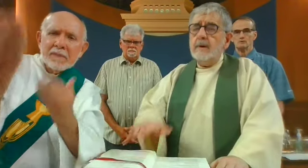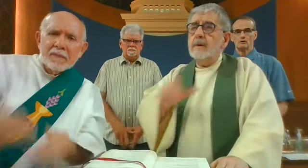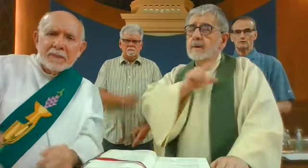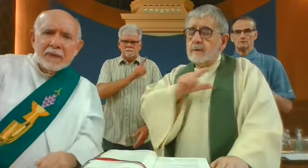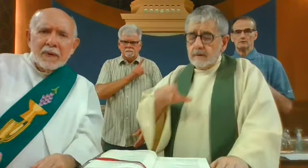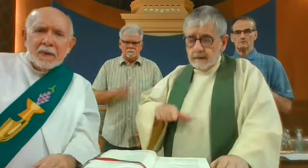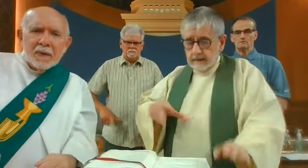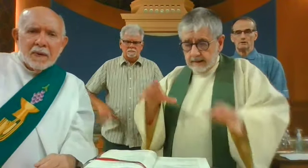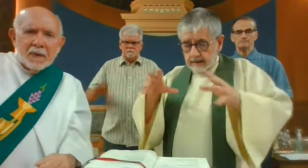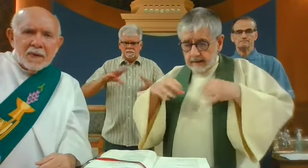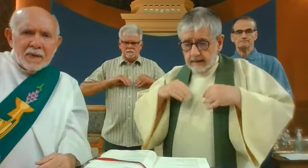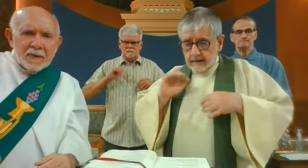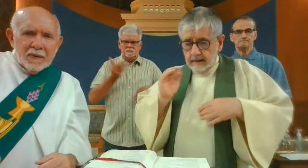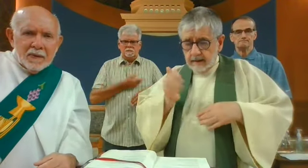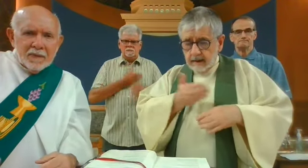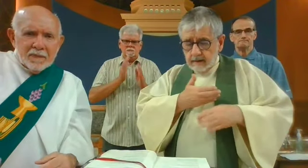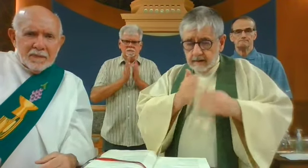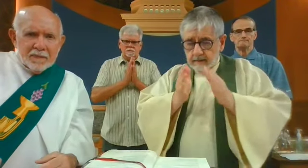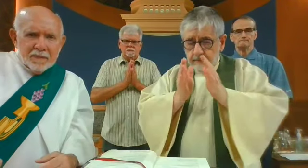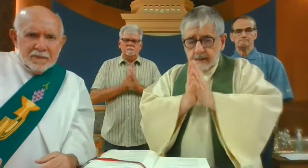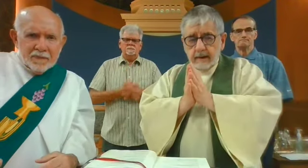the Lord. Lord, receive our prayers.